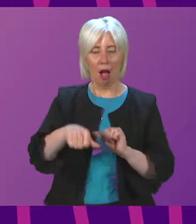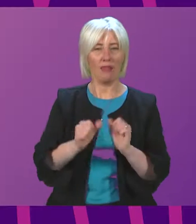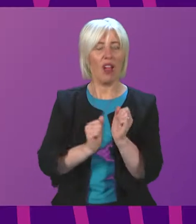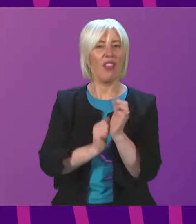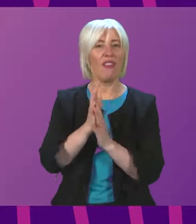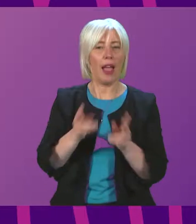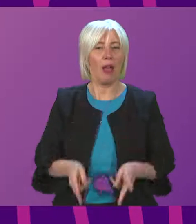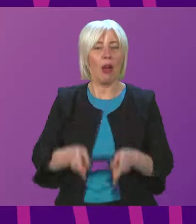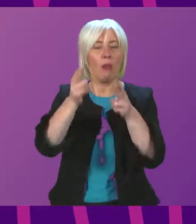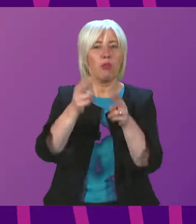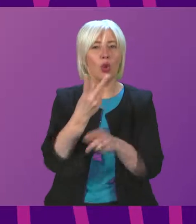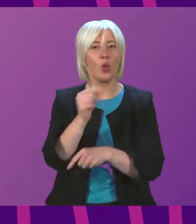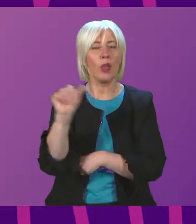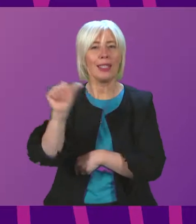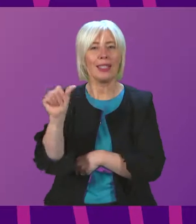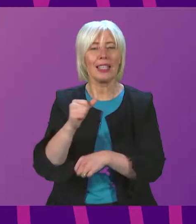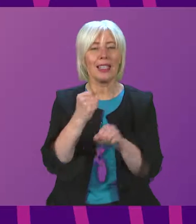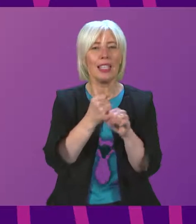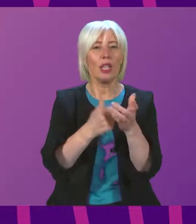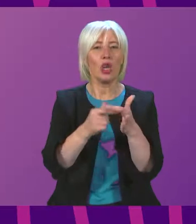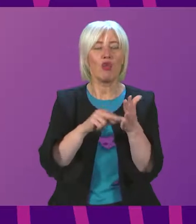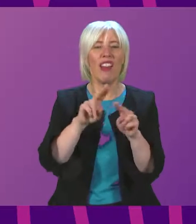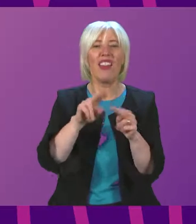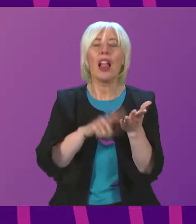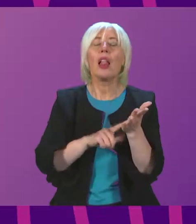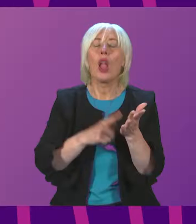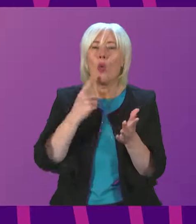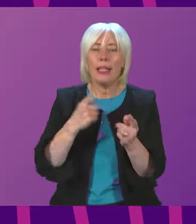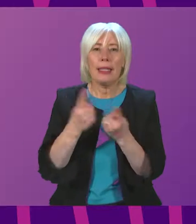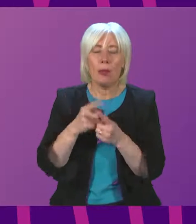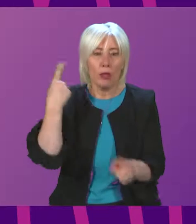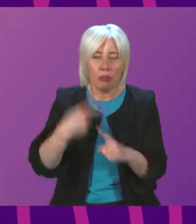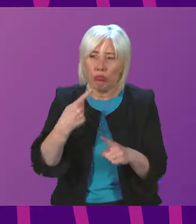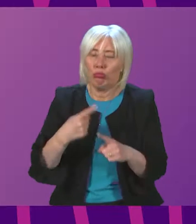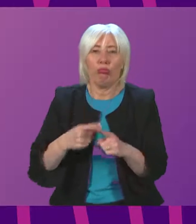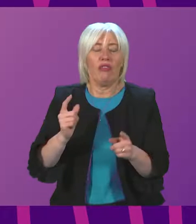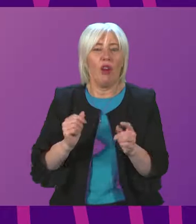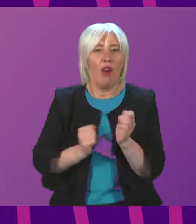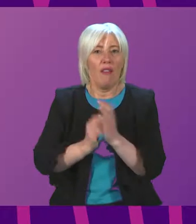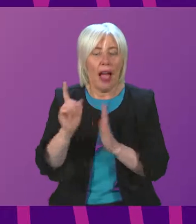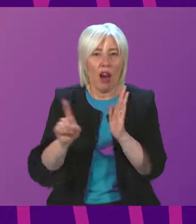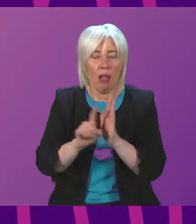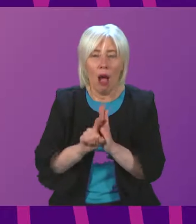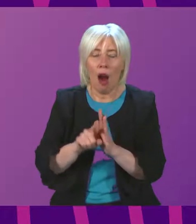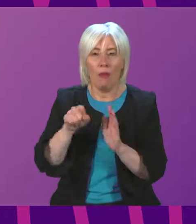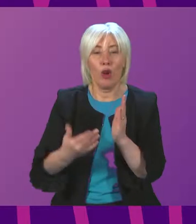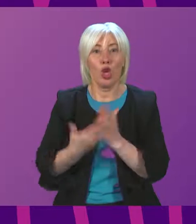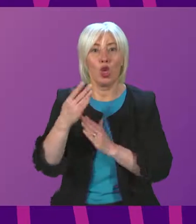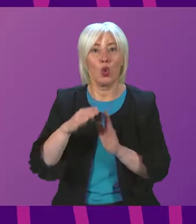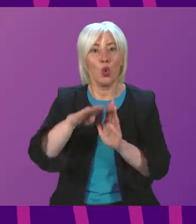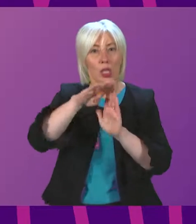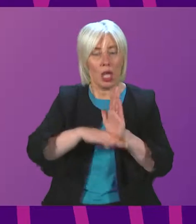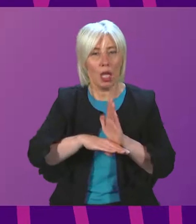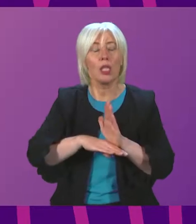in 2016, we made a commitment to accelerate the fire alarm elements of that new standard. And these